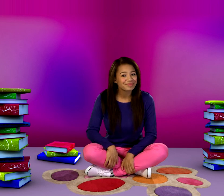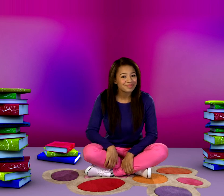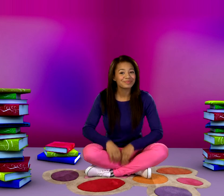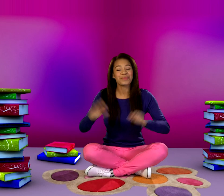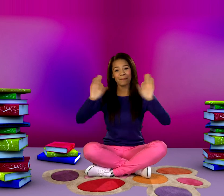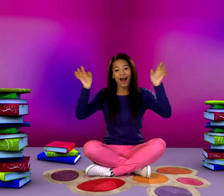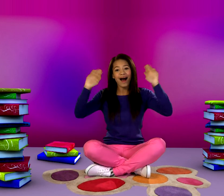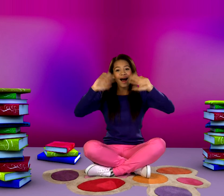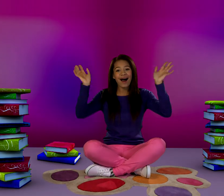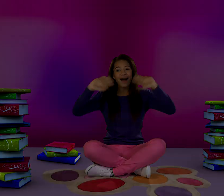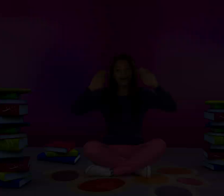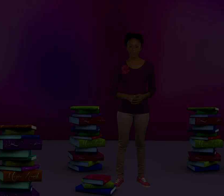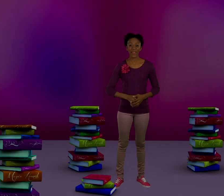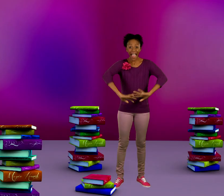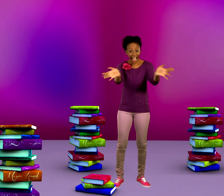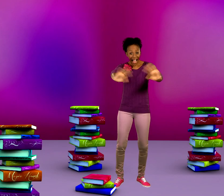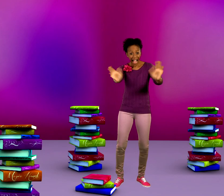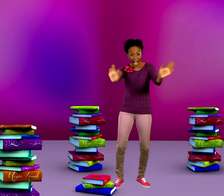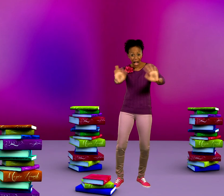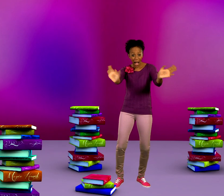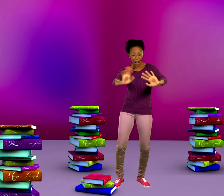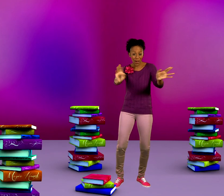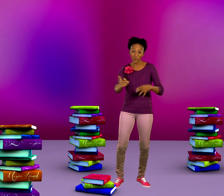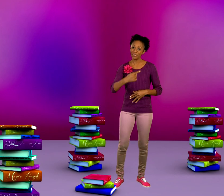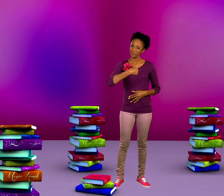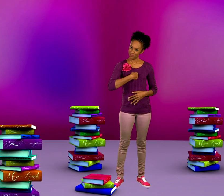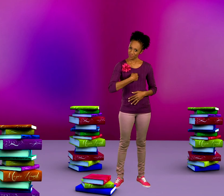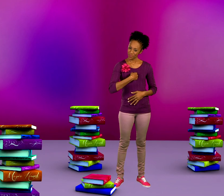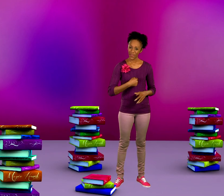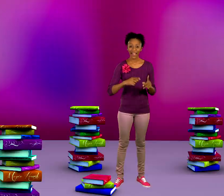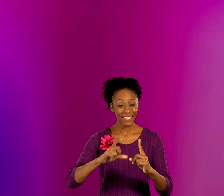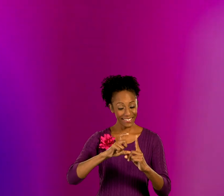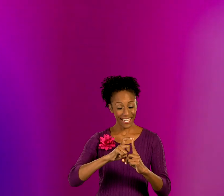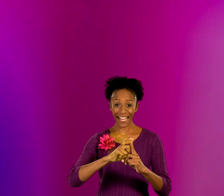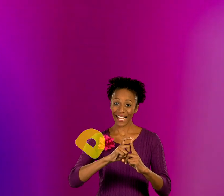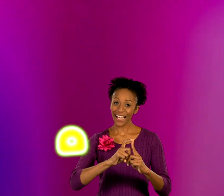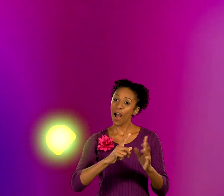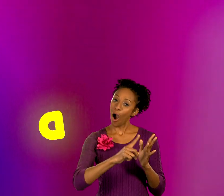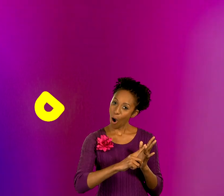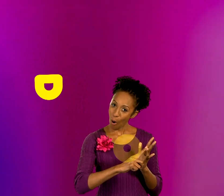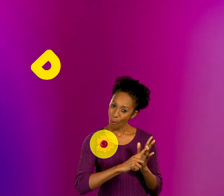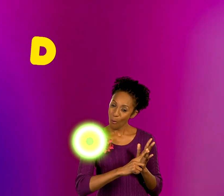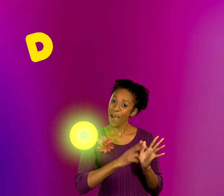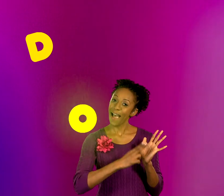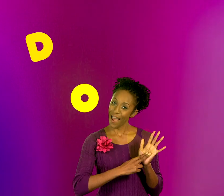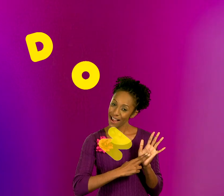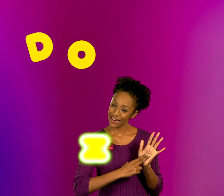Bye bye Hello My name is D-O-N